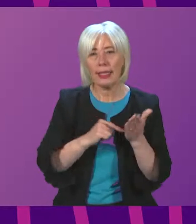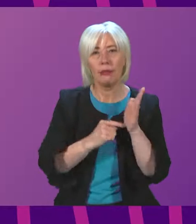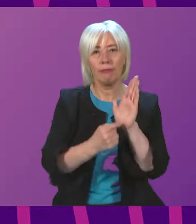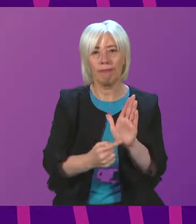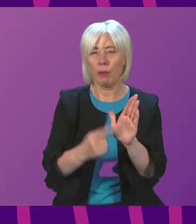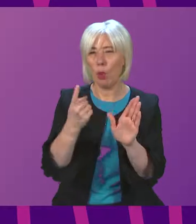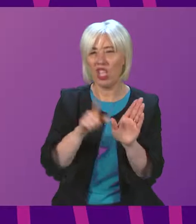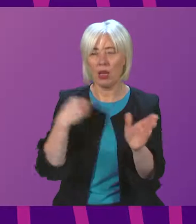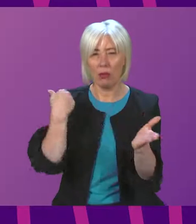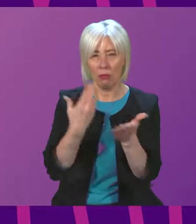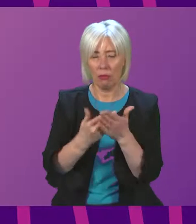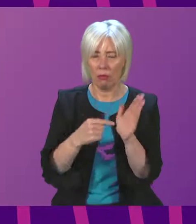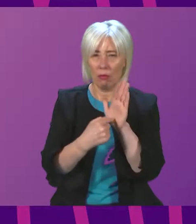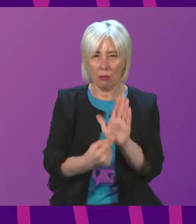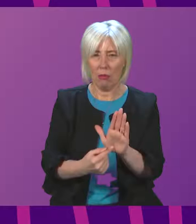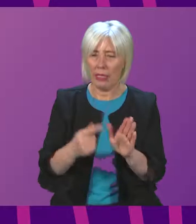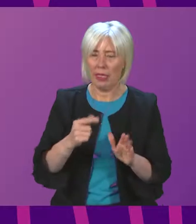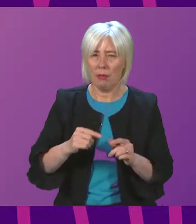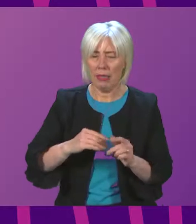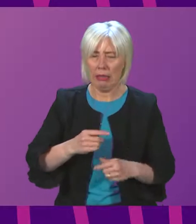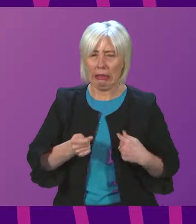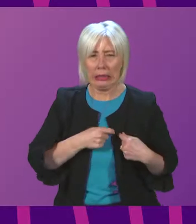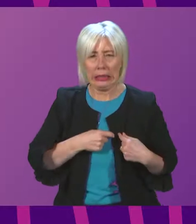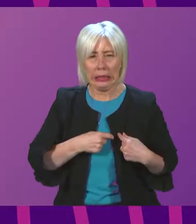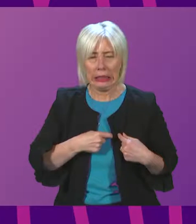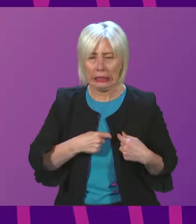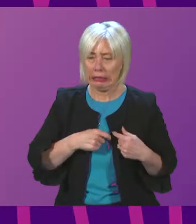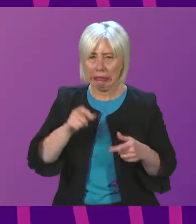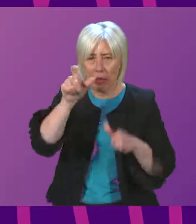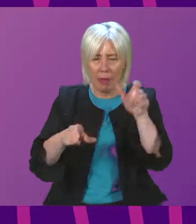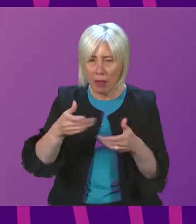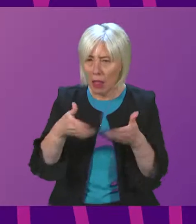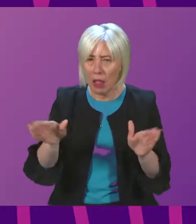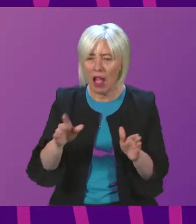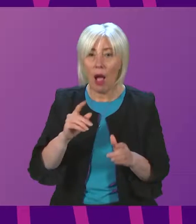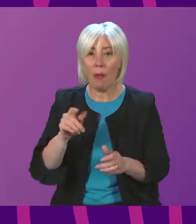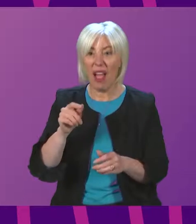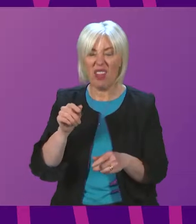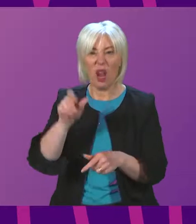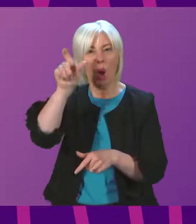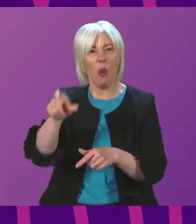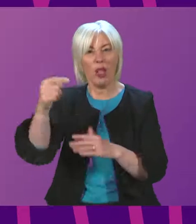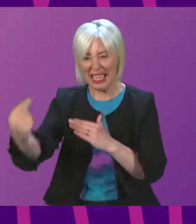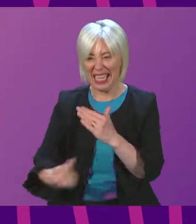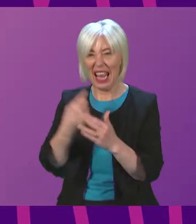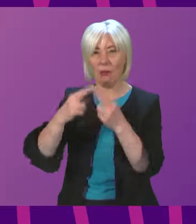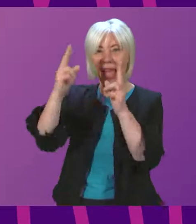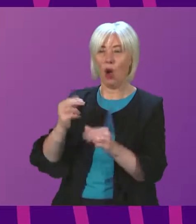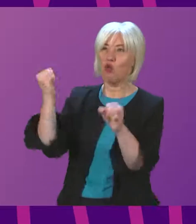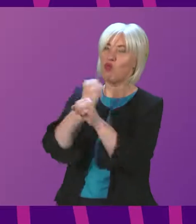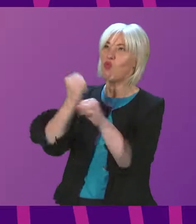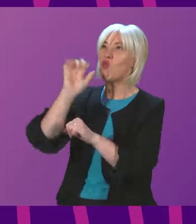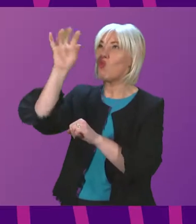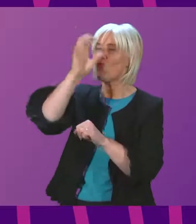of the last year that there has been continued anxiety amongst the public regarding tradespeople into their homes, particularly